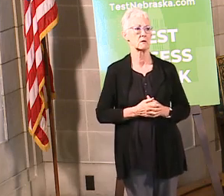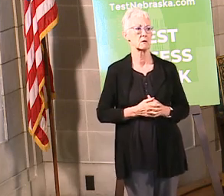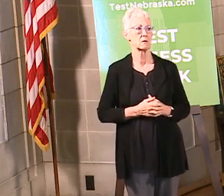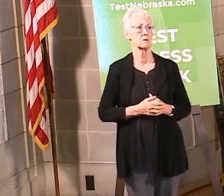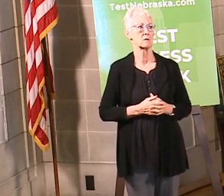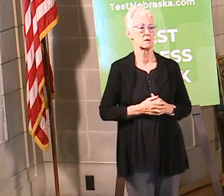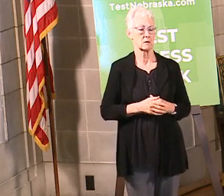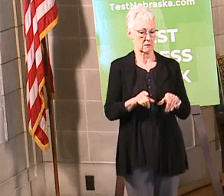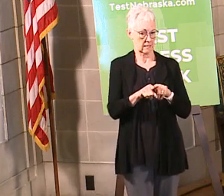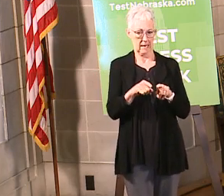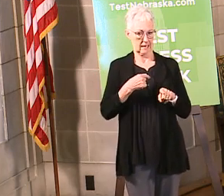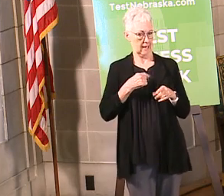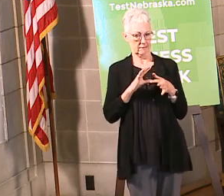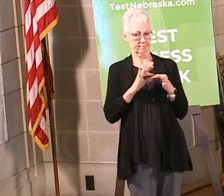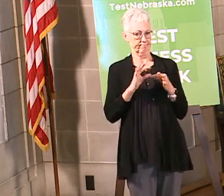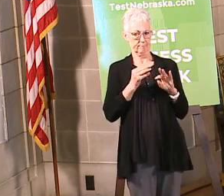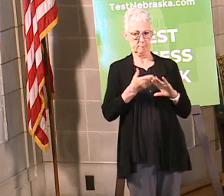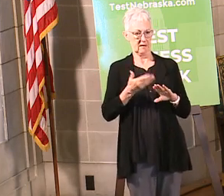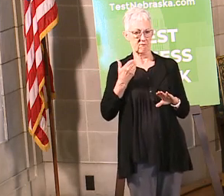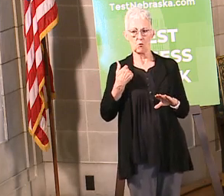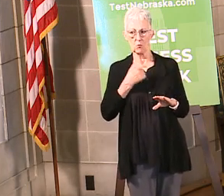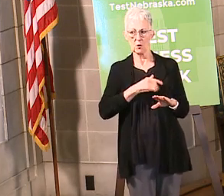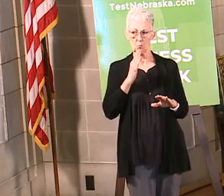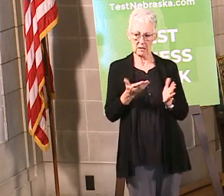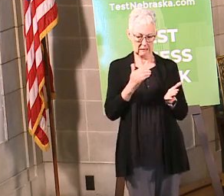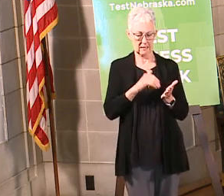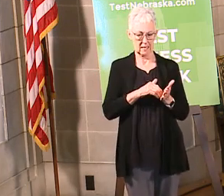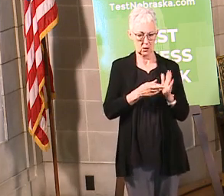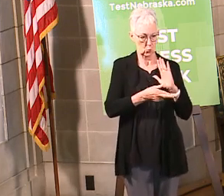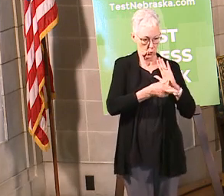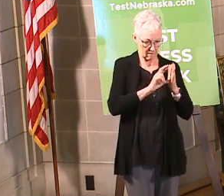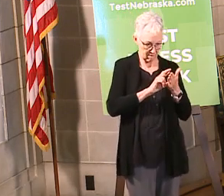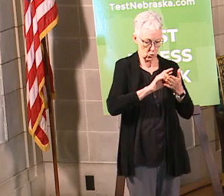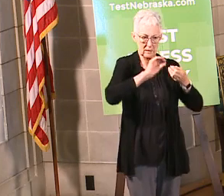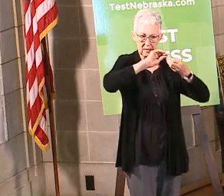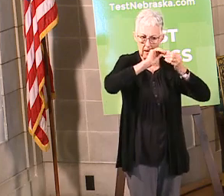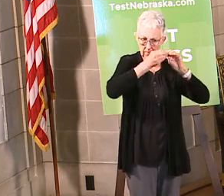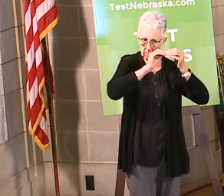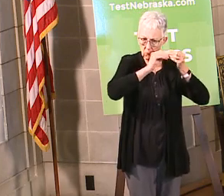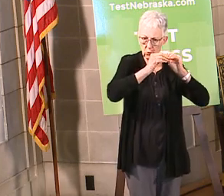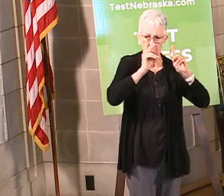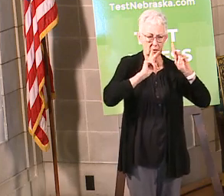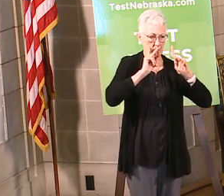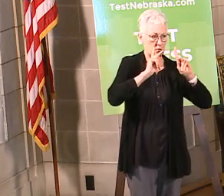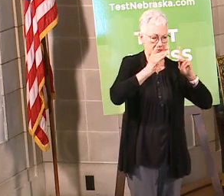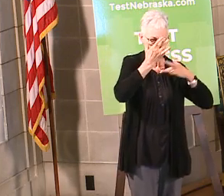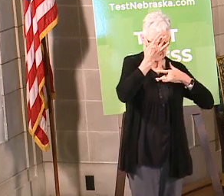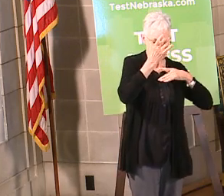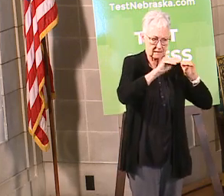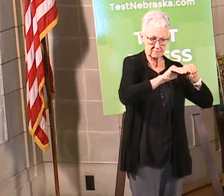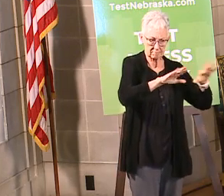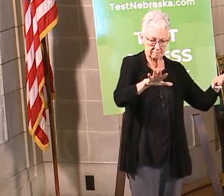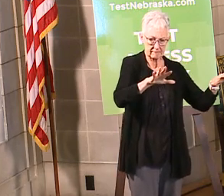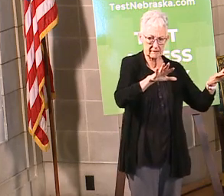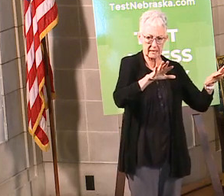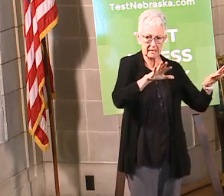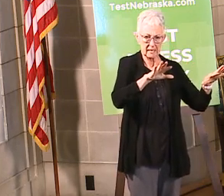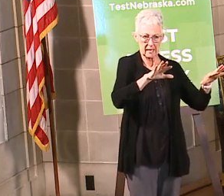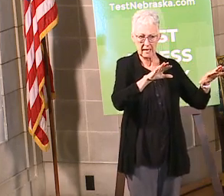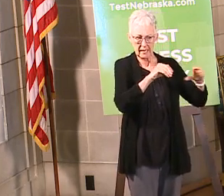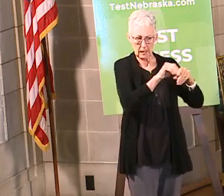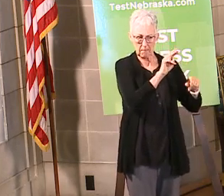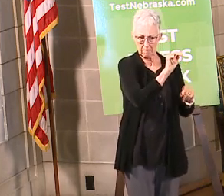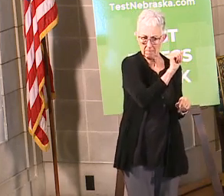we're going to be reviewing the data here in May and we'll be giving guidelines for June. Bars will not be opening up in this month, like